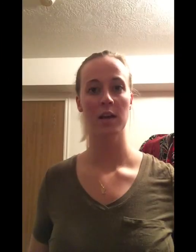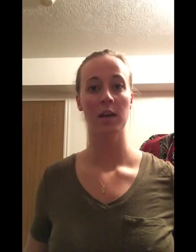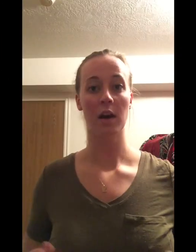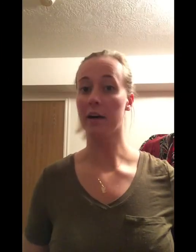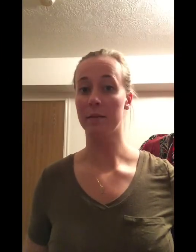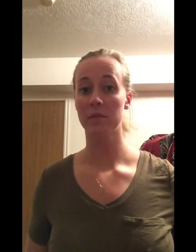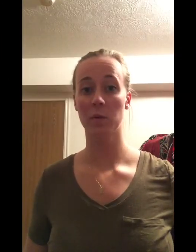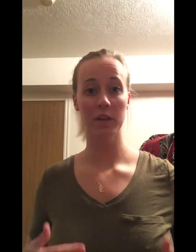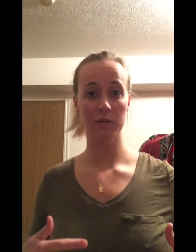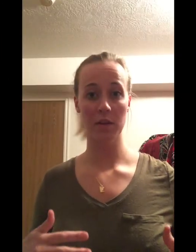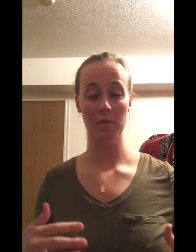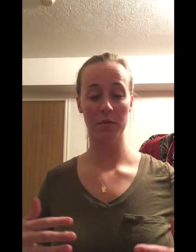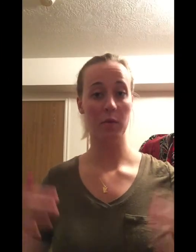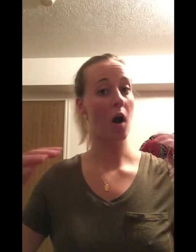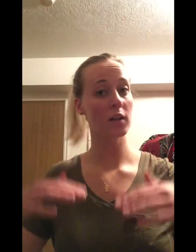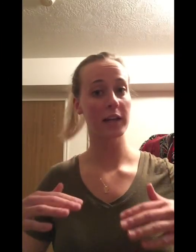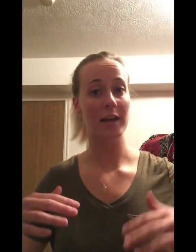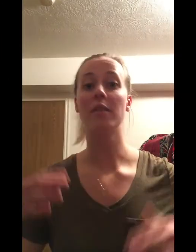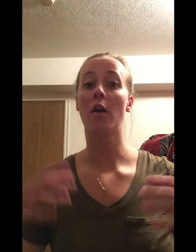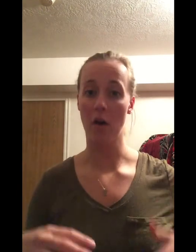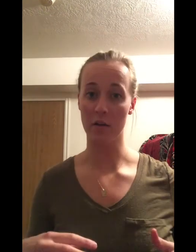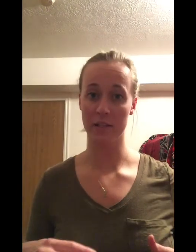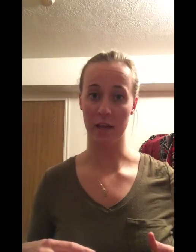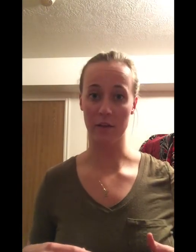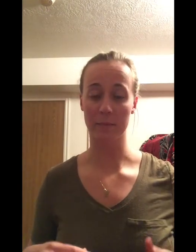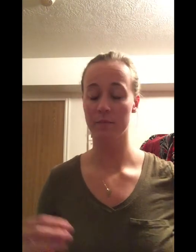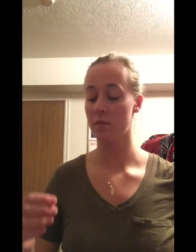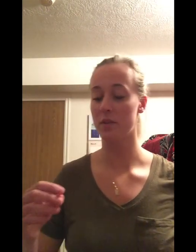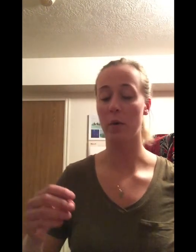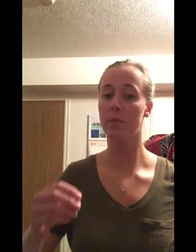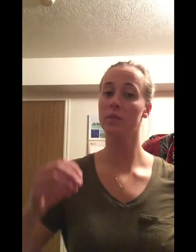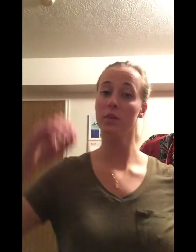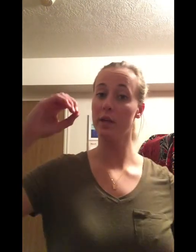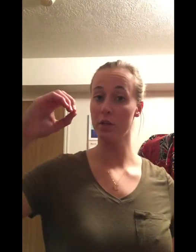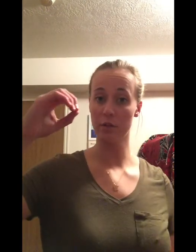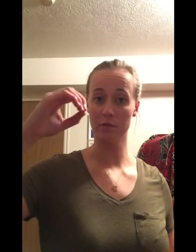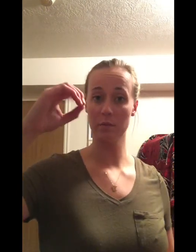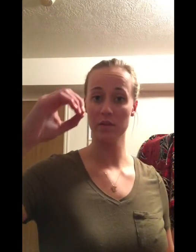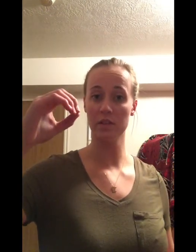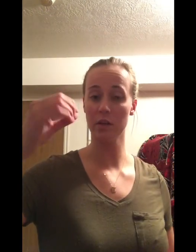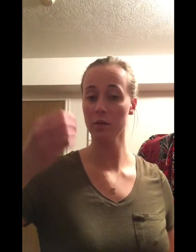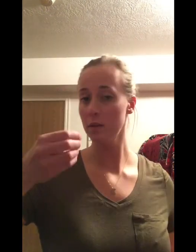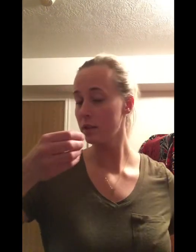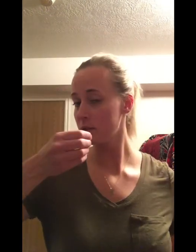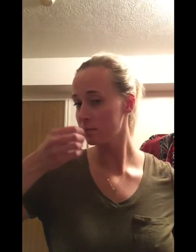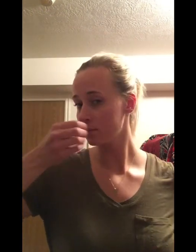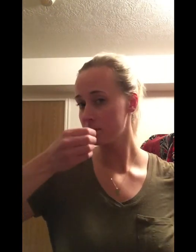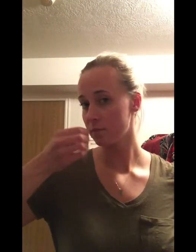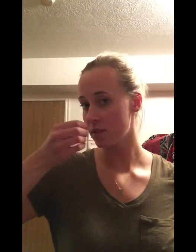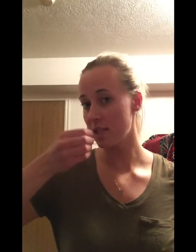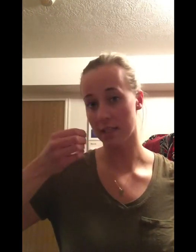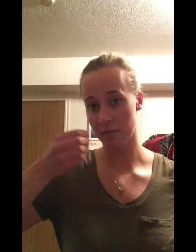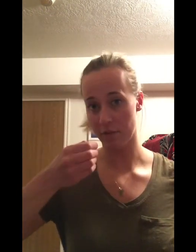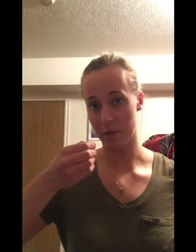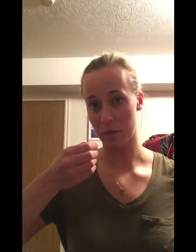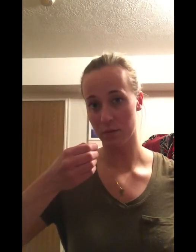All right so we're going to run them through all again all together. So cranial nerve number zero, detecting pheromones.